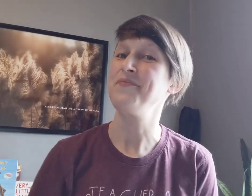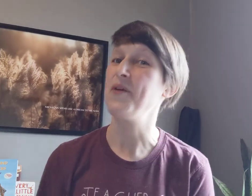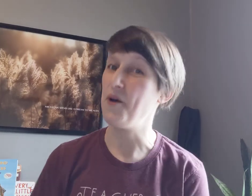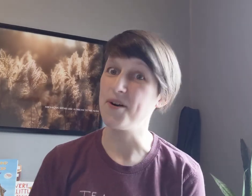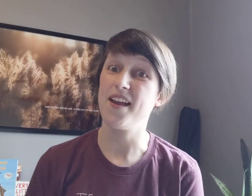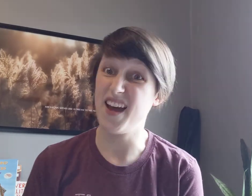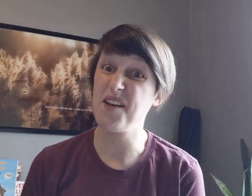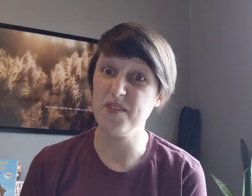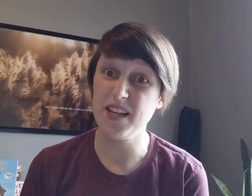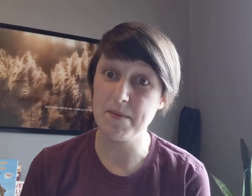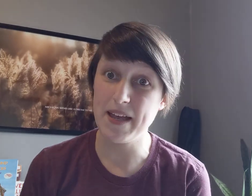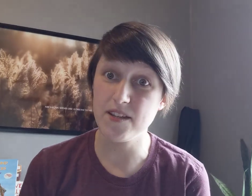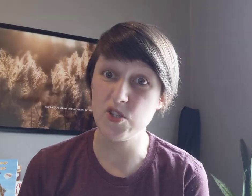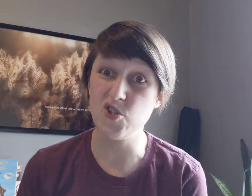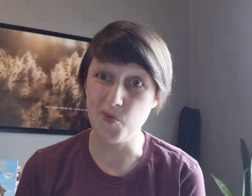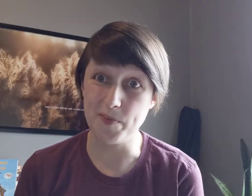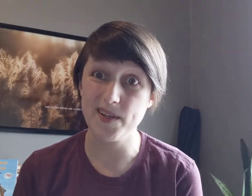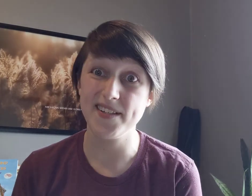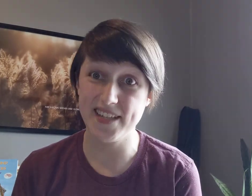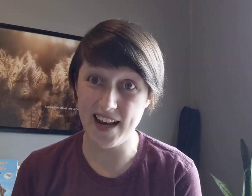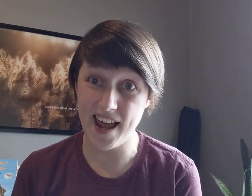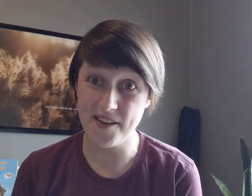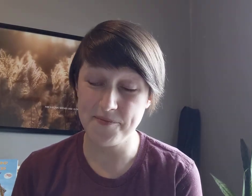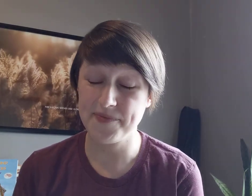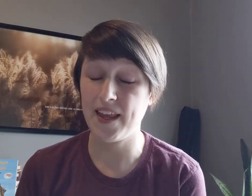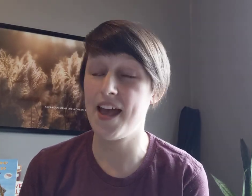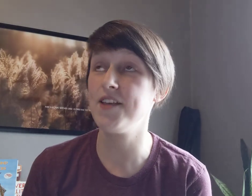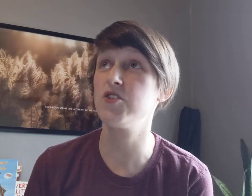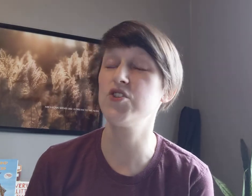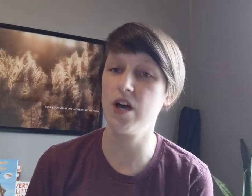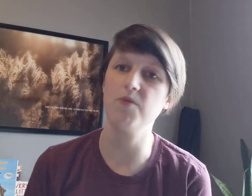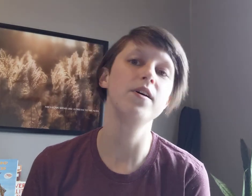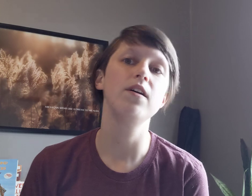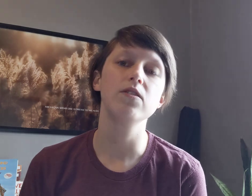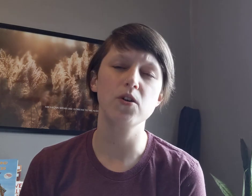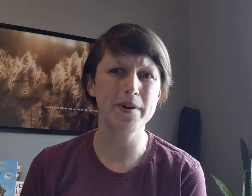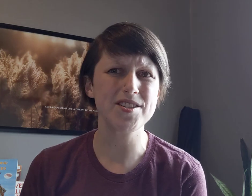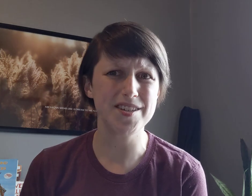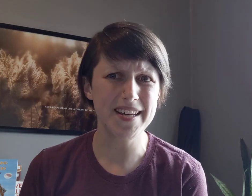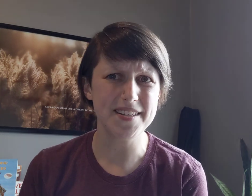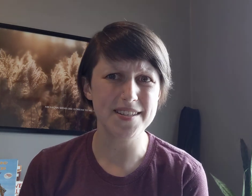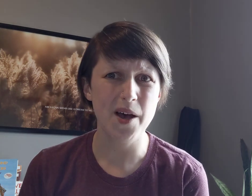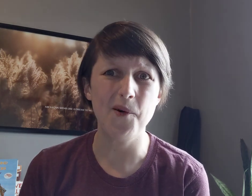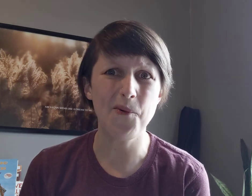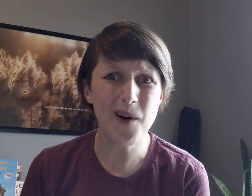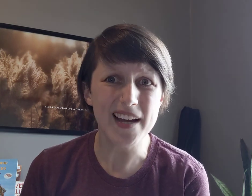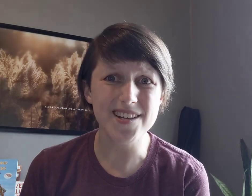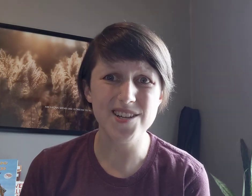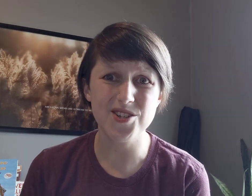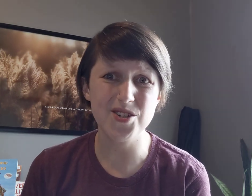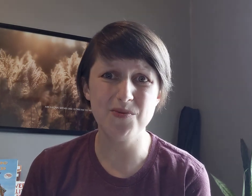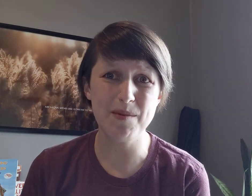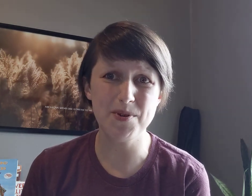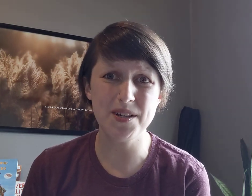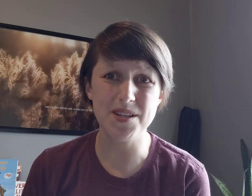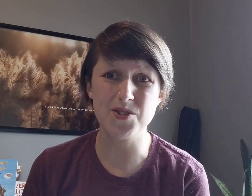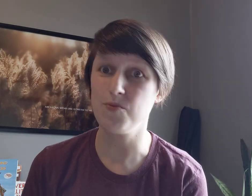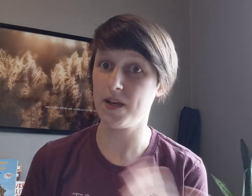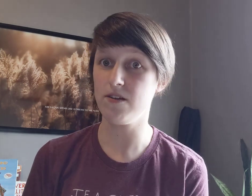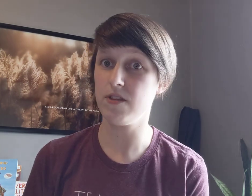All right, I feel like making soup today. Okay, so the question is, what should we put in the soup? Can you